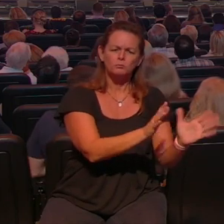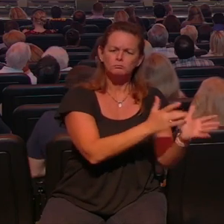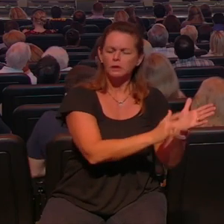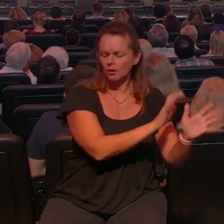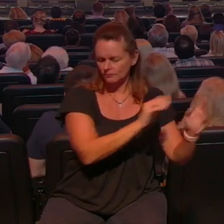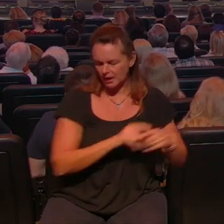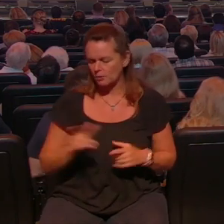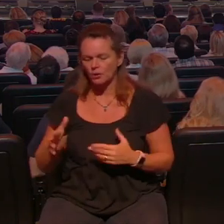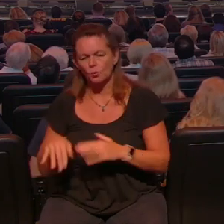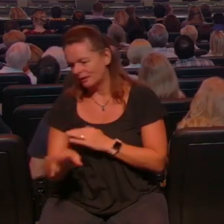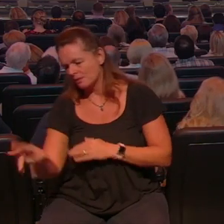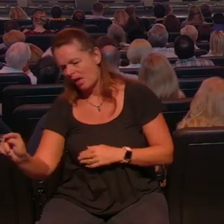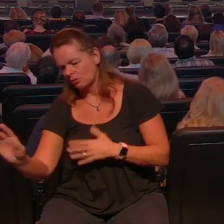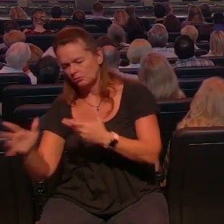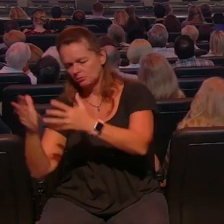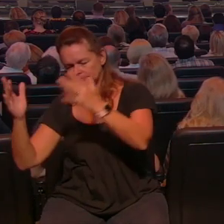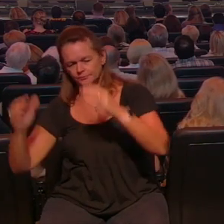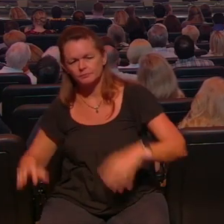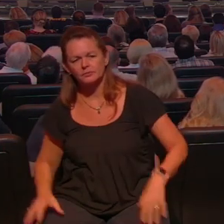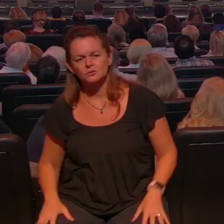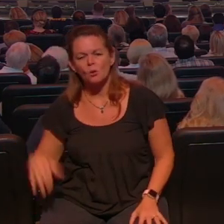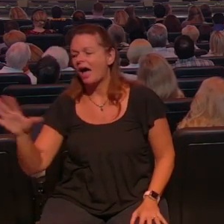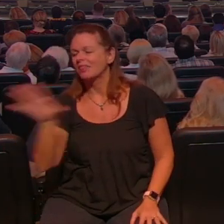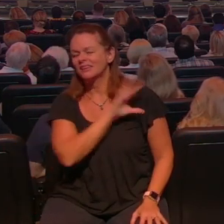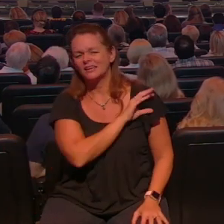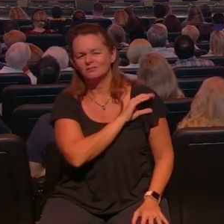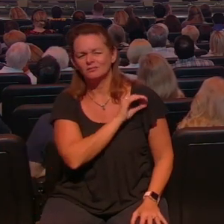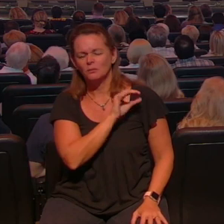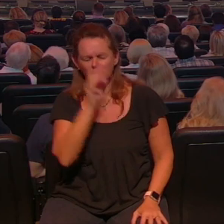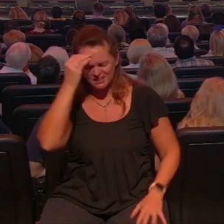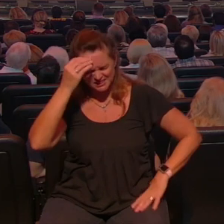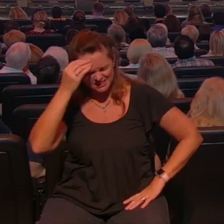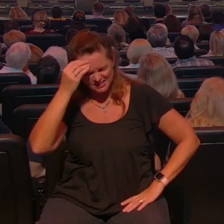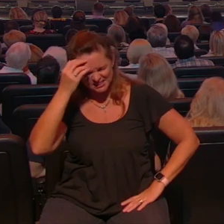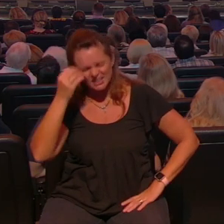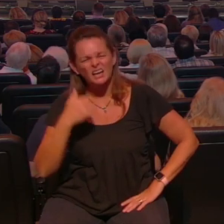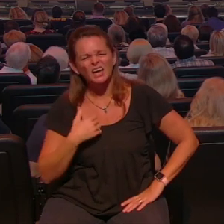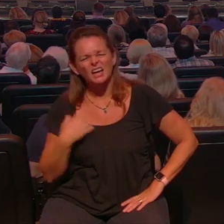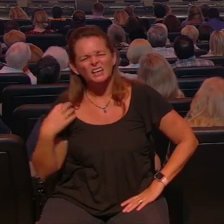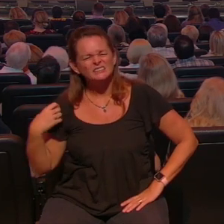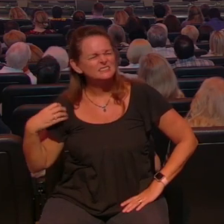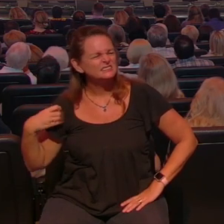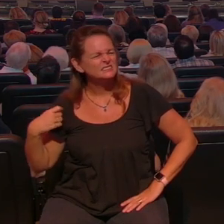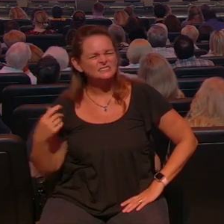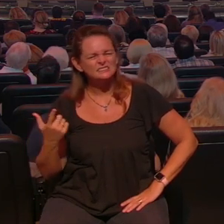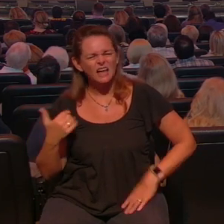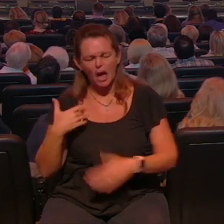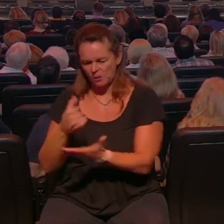go to the bathroom and all but normally I just go back out but I I got this craving for this drink um